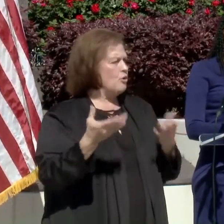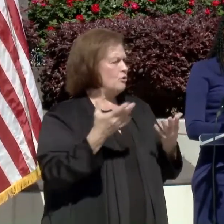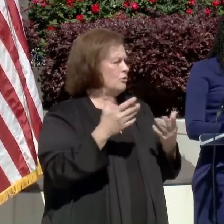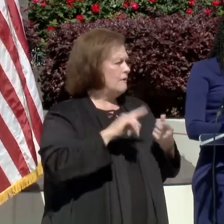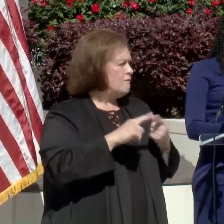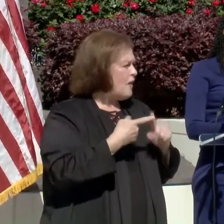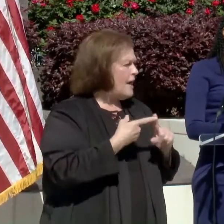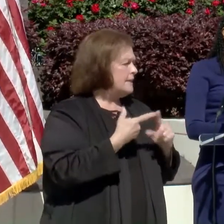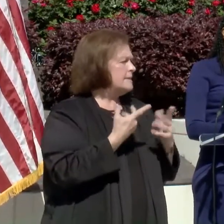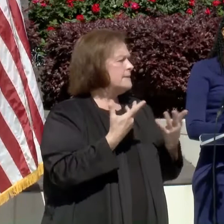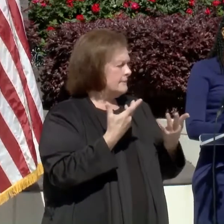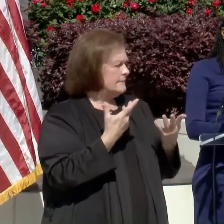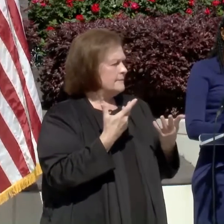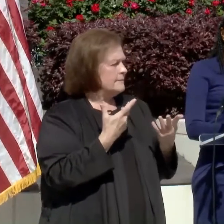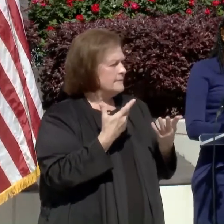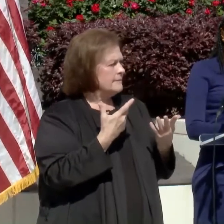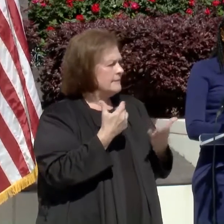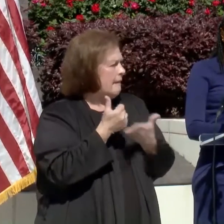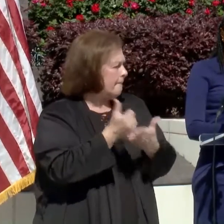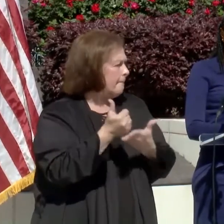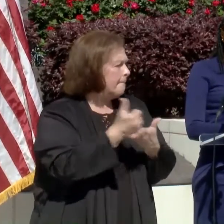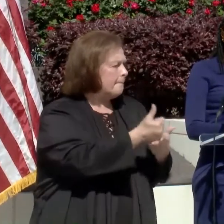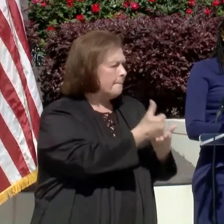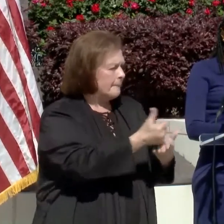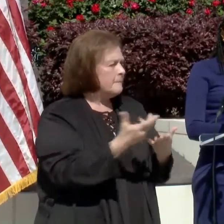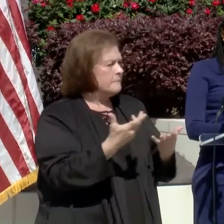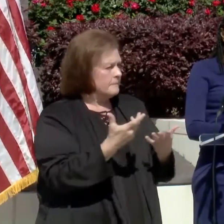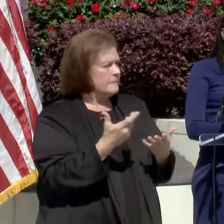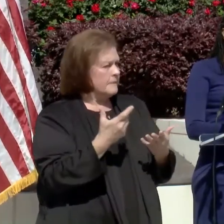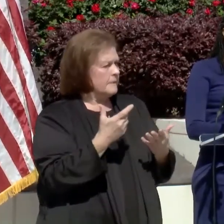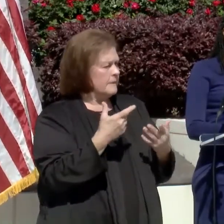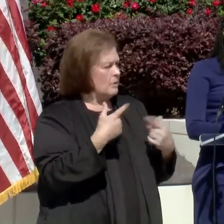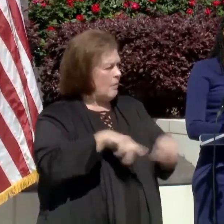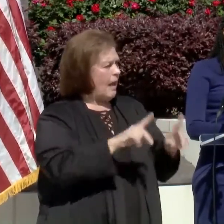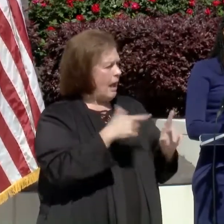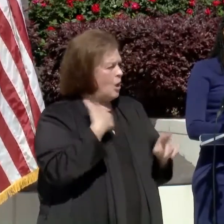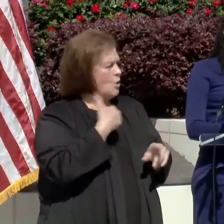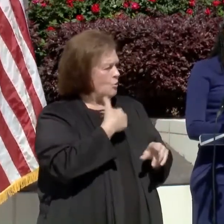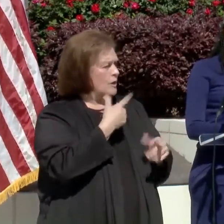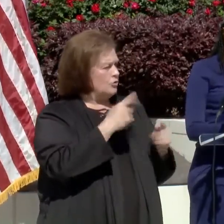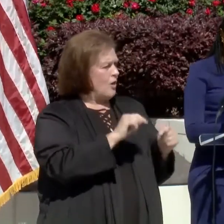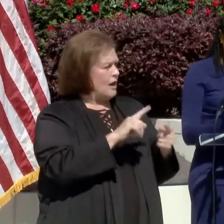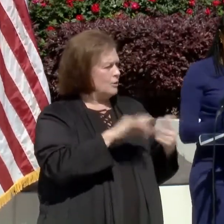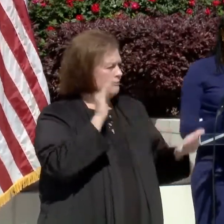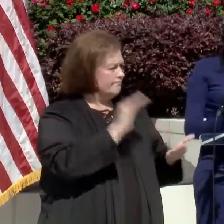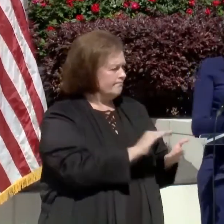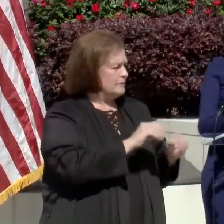friends, um, as we try to, um, stymie this, uh, pandemic.